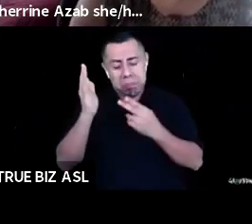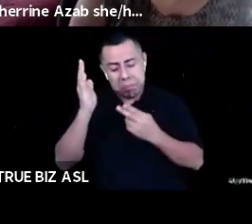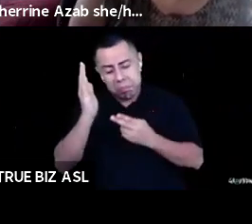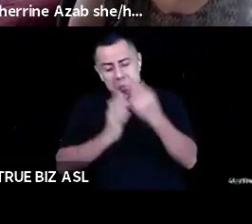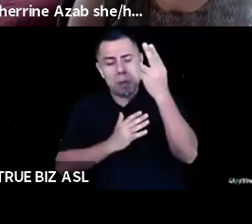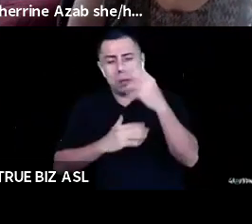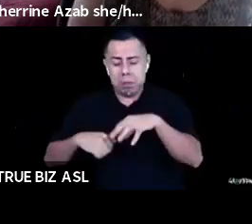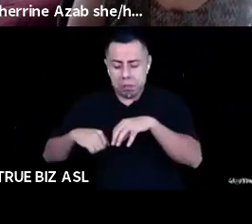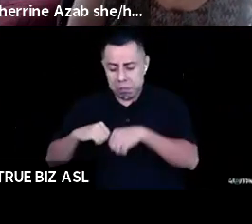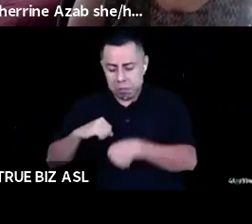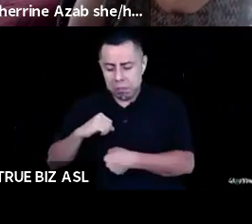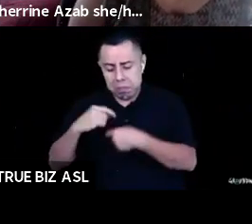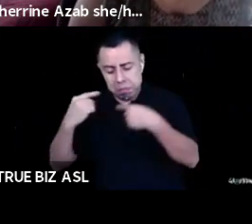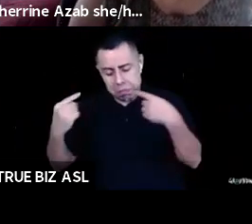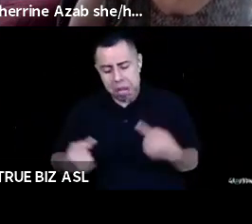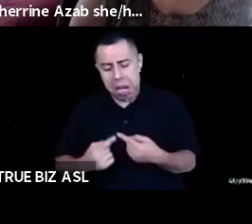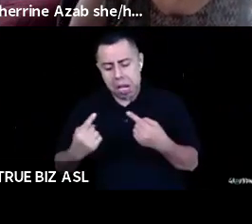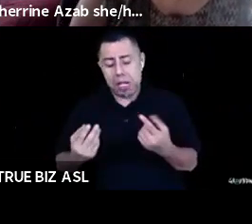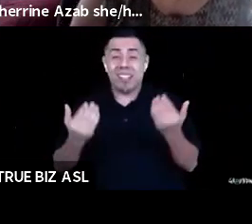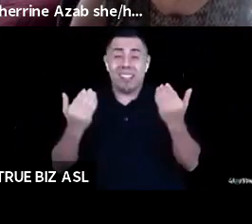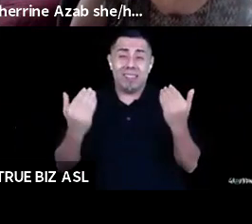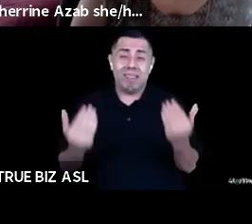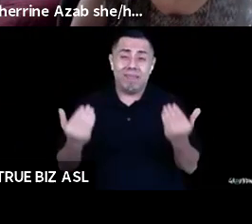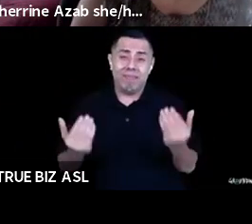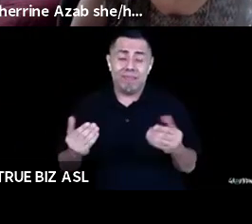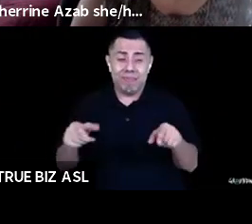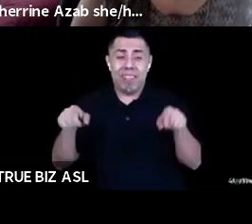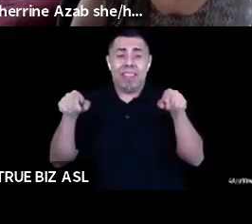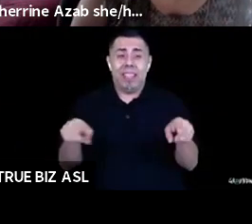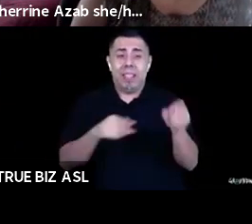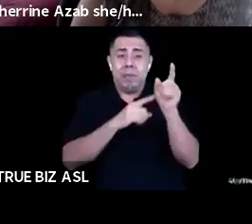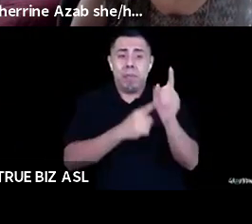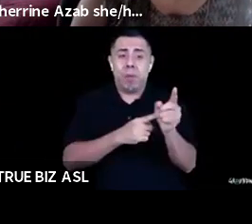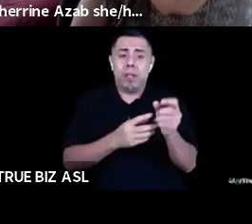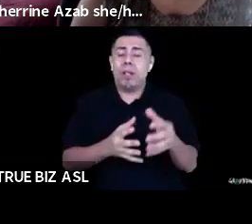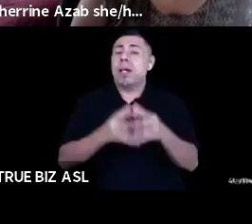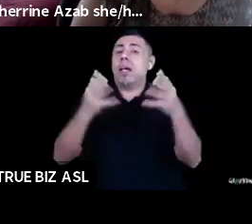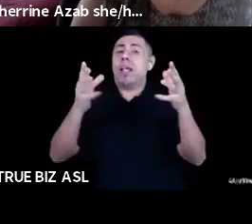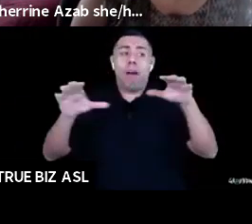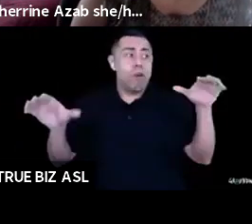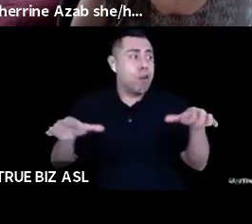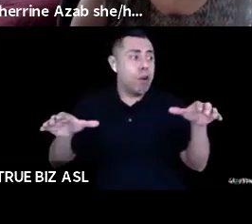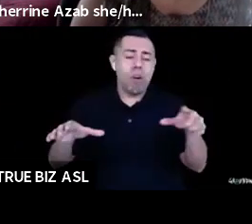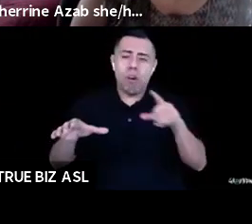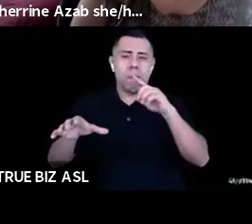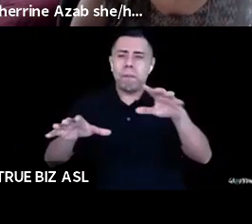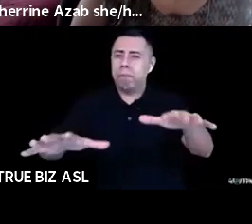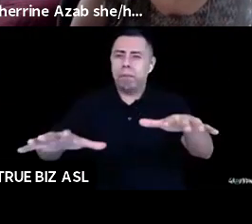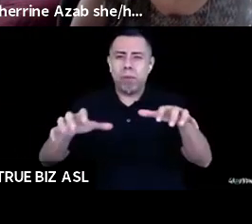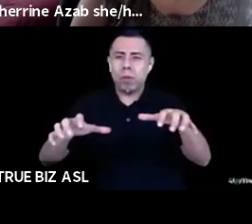uh, has just frozen so much activity. Exactly. And just made it so that we live theater, the way that we've known it can't happen. And